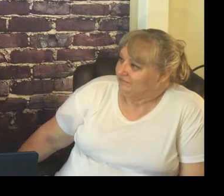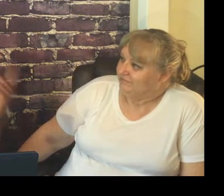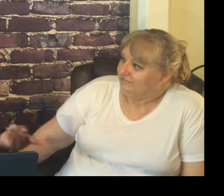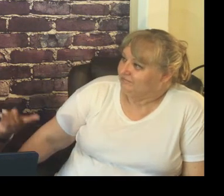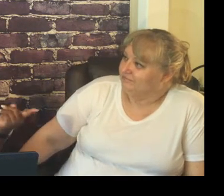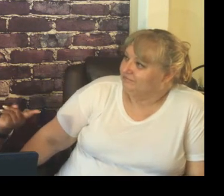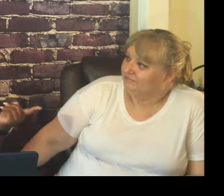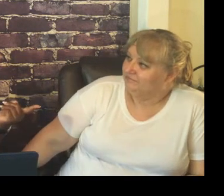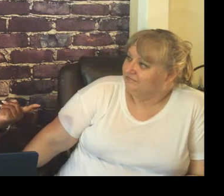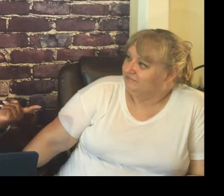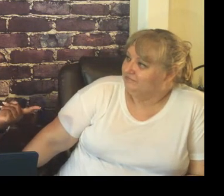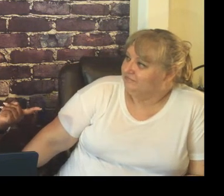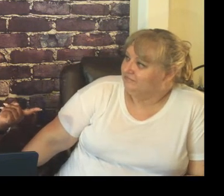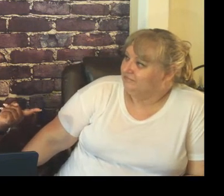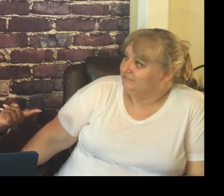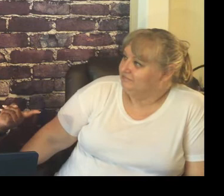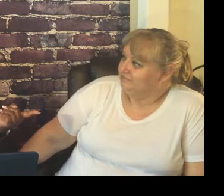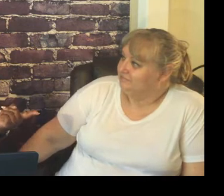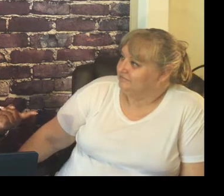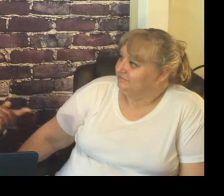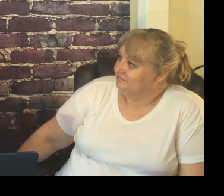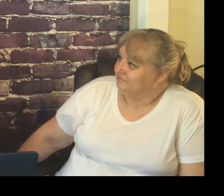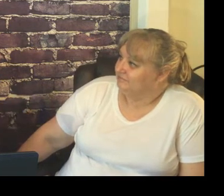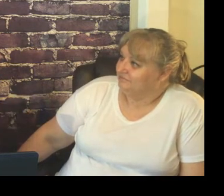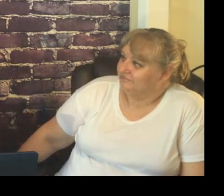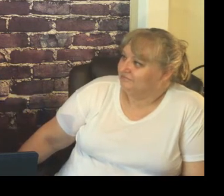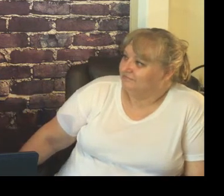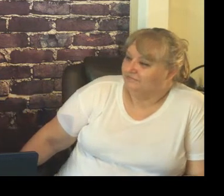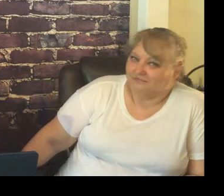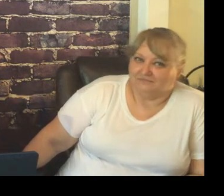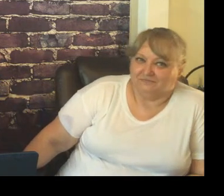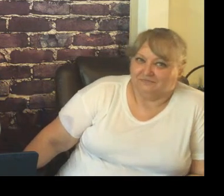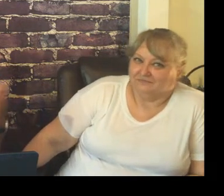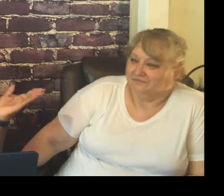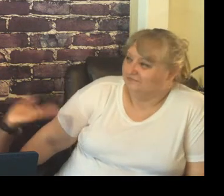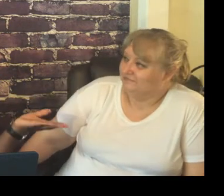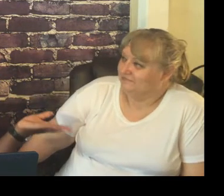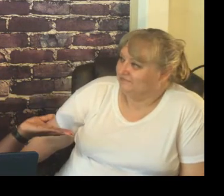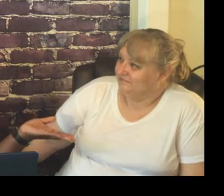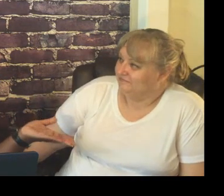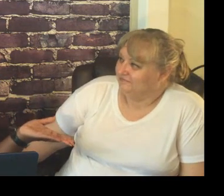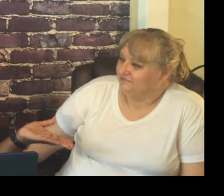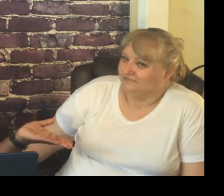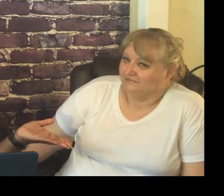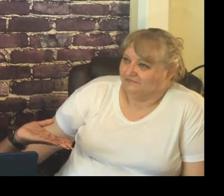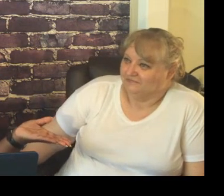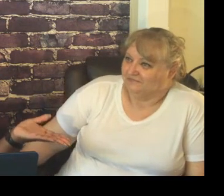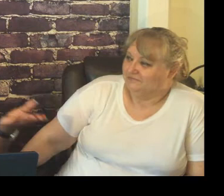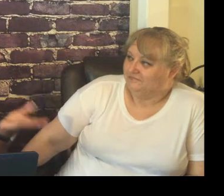again for teachers that are just starting out let me just say hey even for us that have been doing it forever things